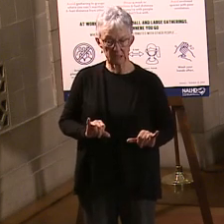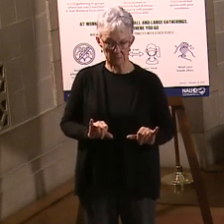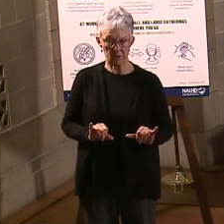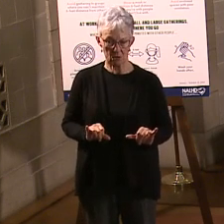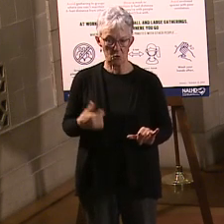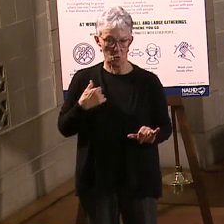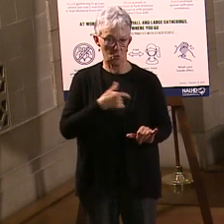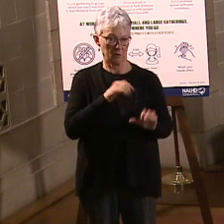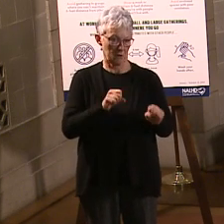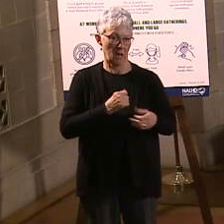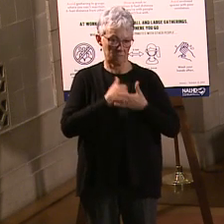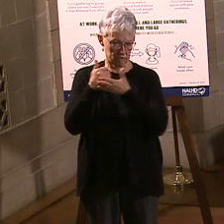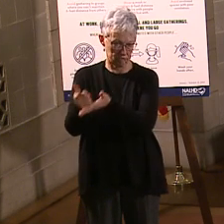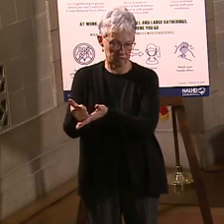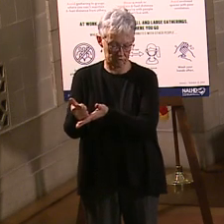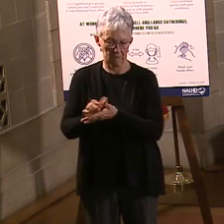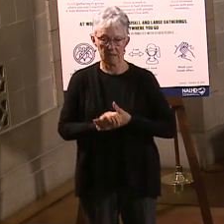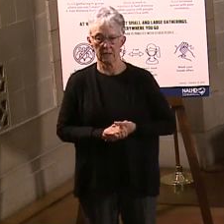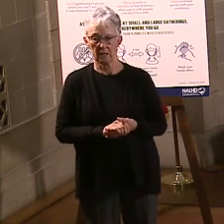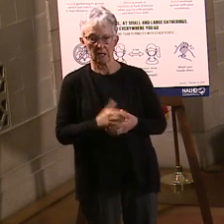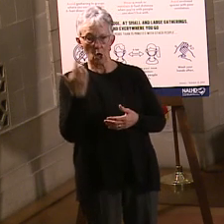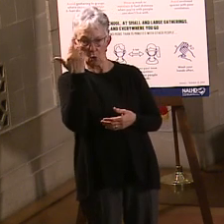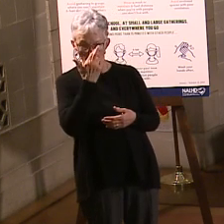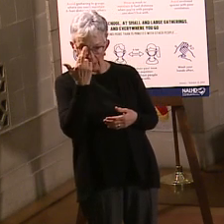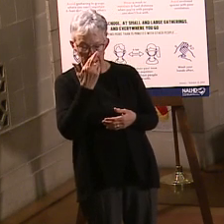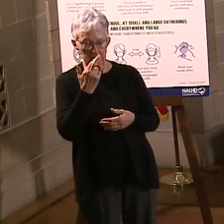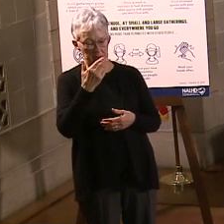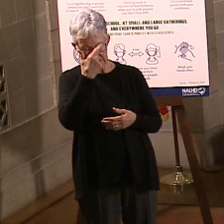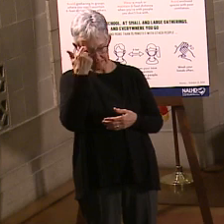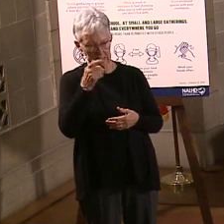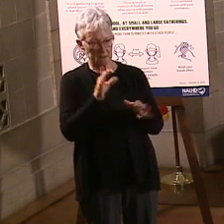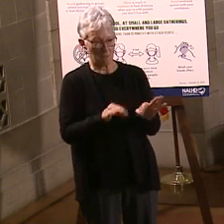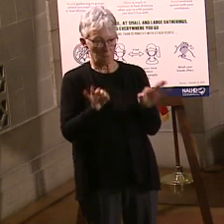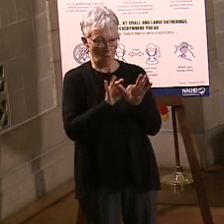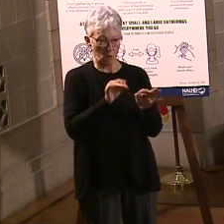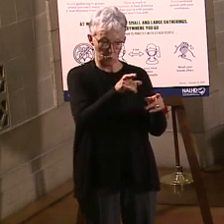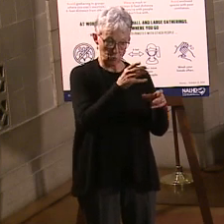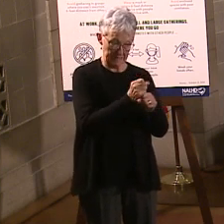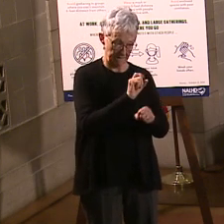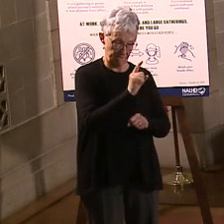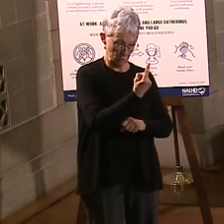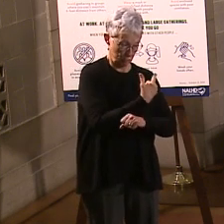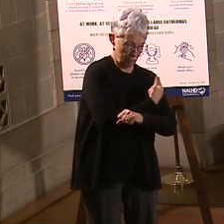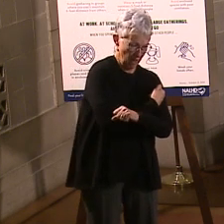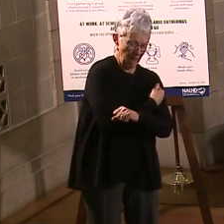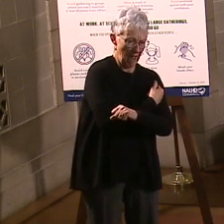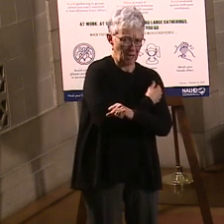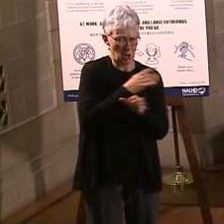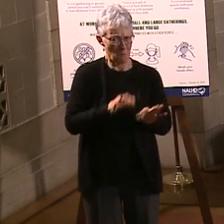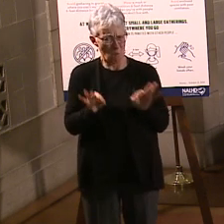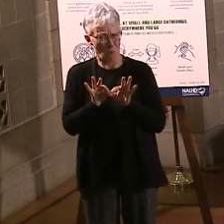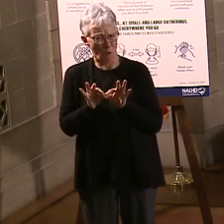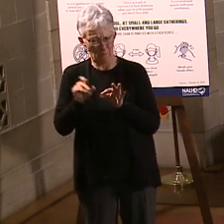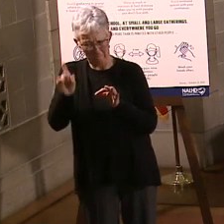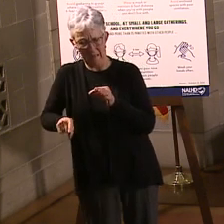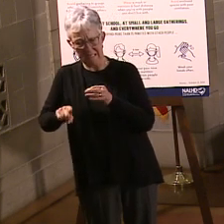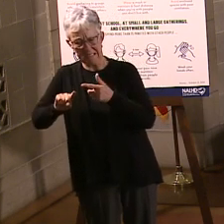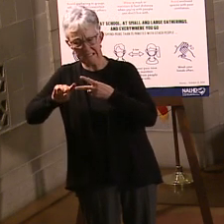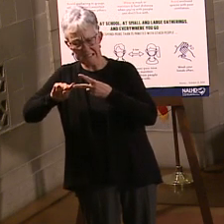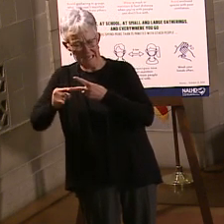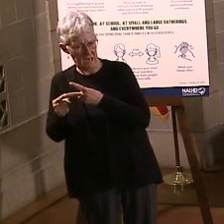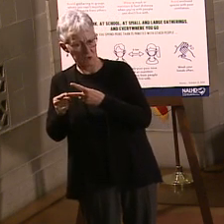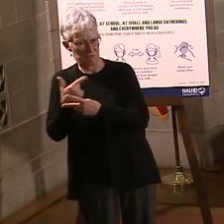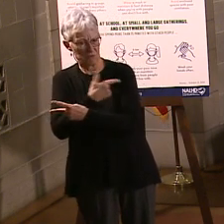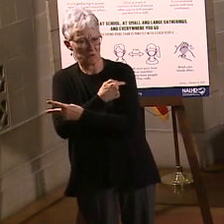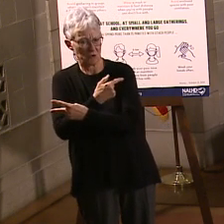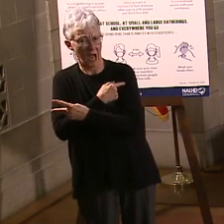And we're really trying to do that because it's so important that people get the second dose. So once you sign up, you will get a confirmation email. Again, I'll talk about